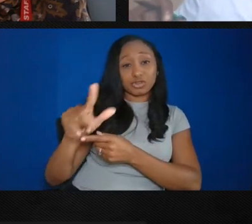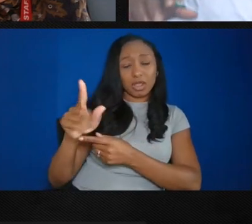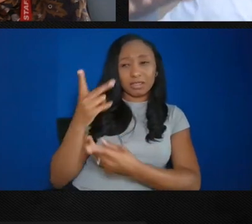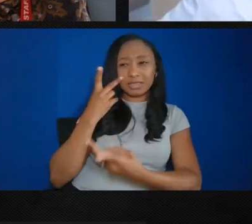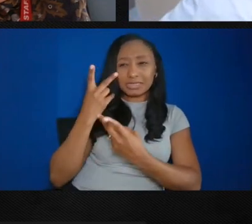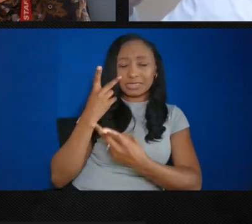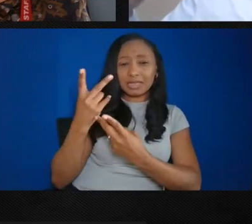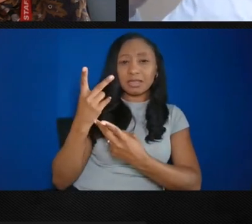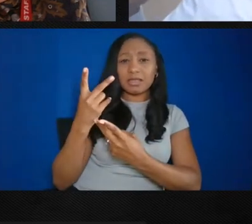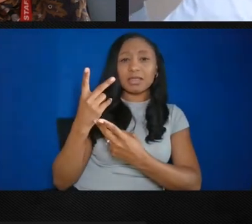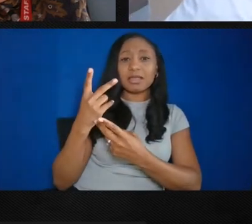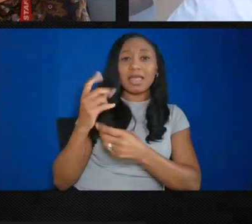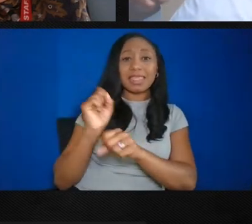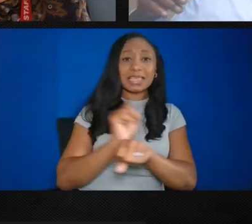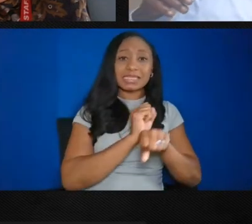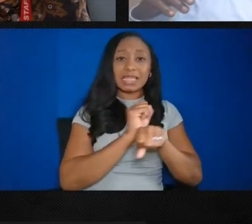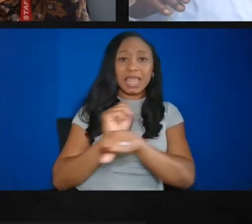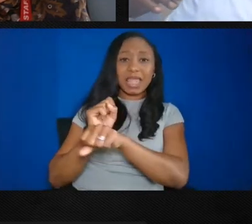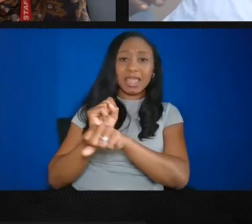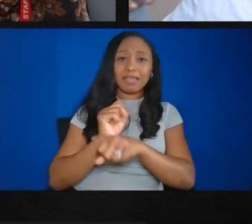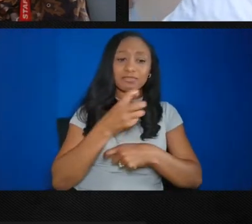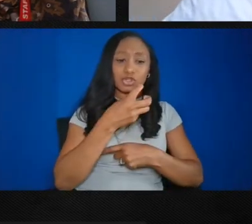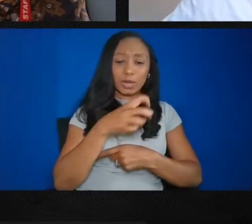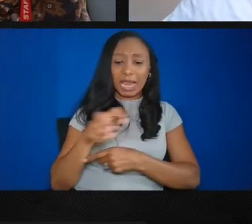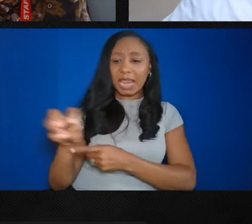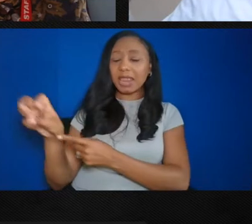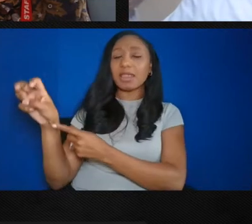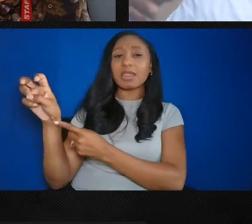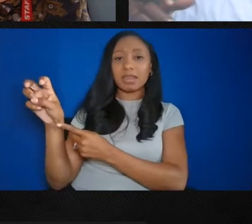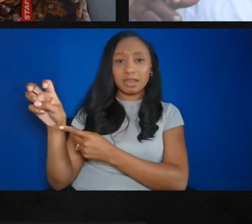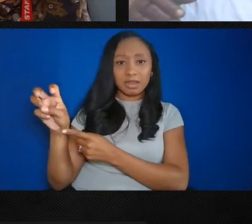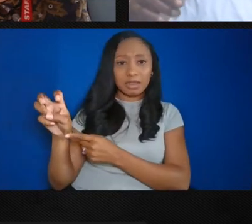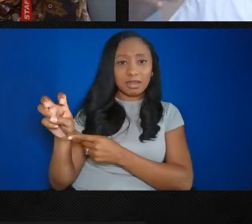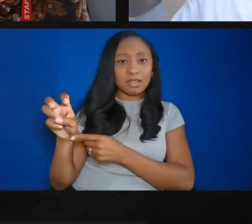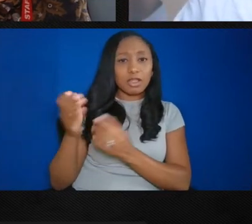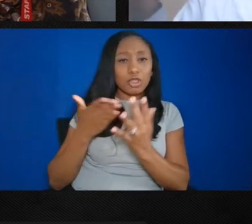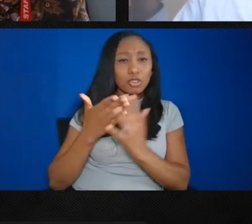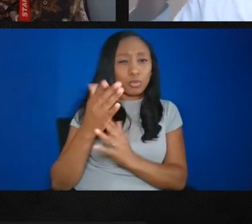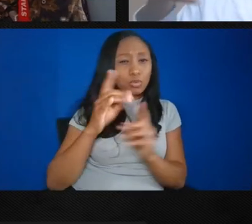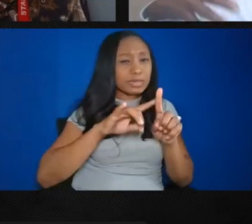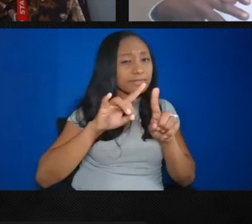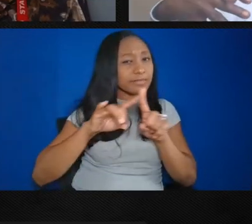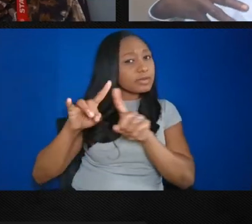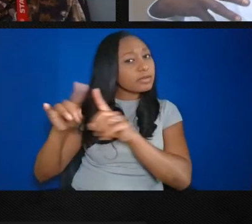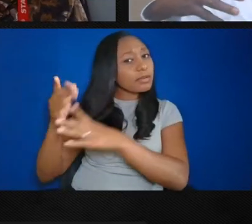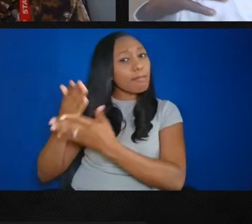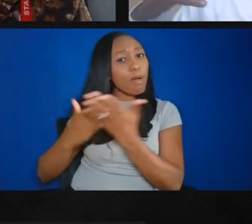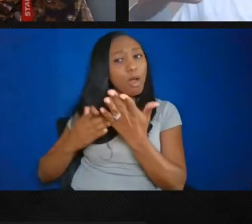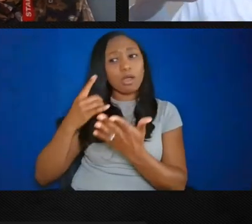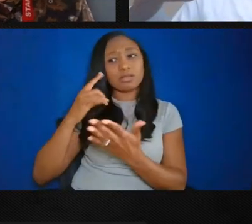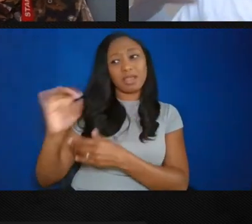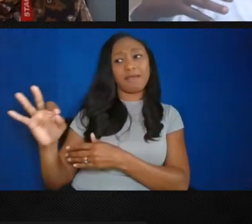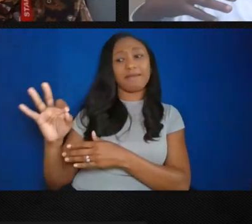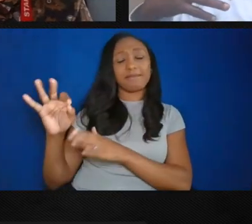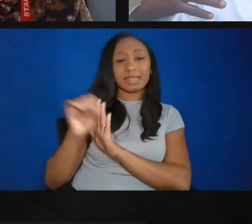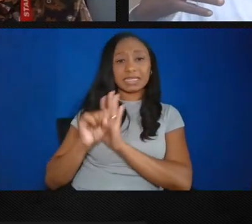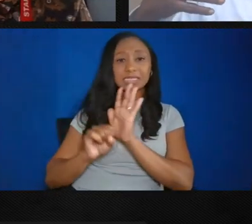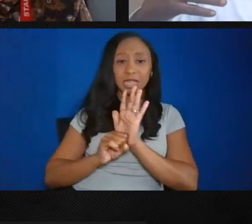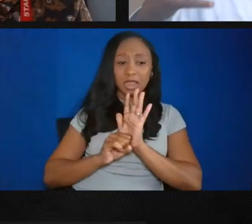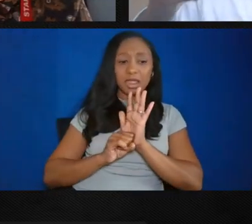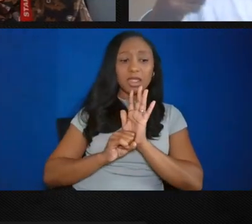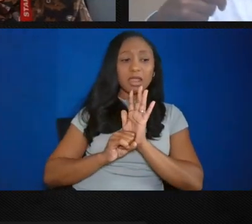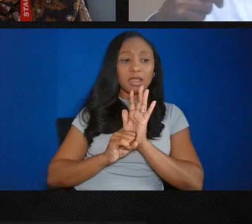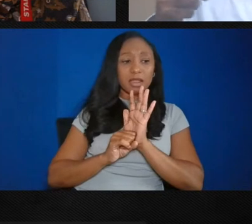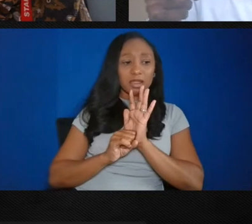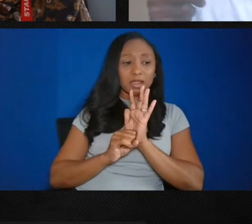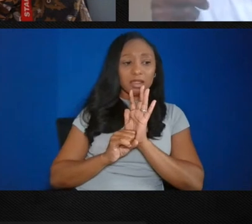trade and sites of memory through UNESCO and through the State Department. And they said to me, Mr.